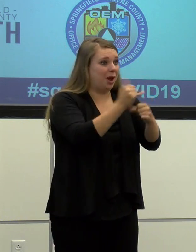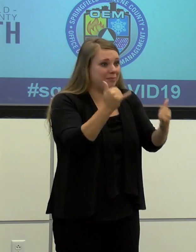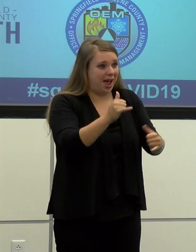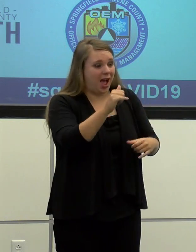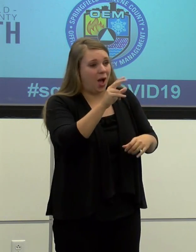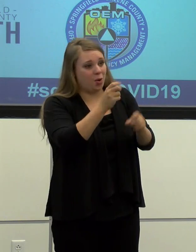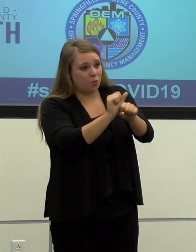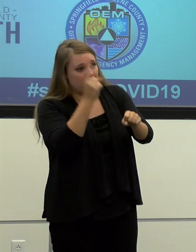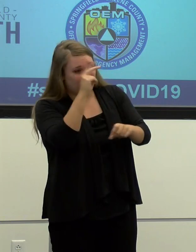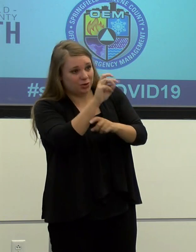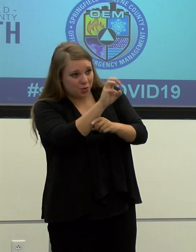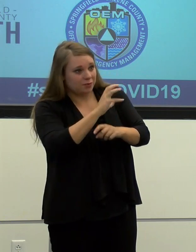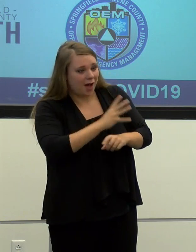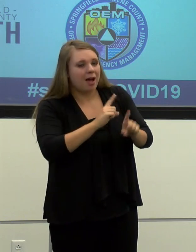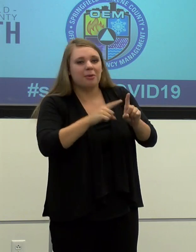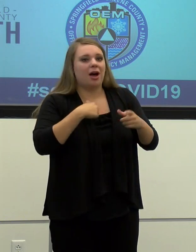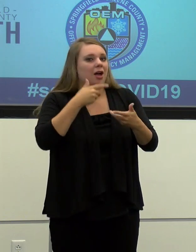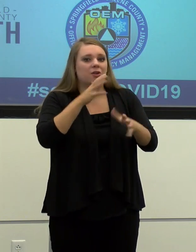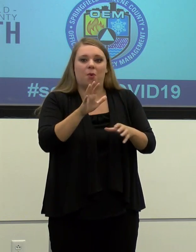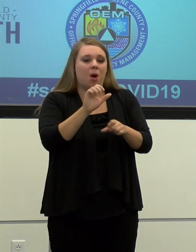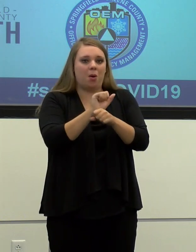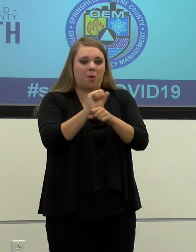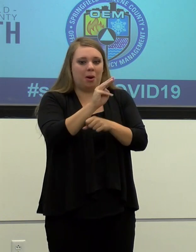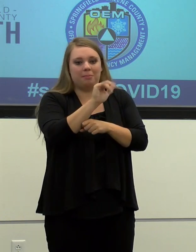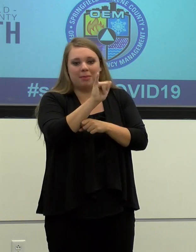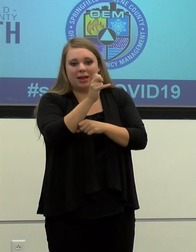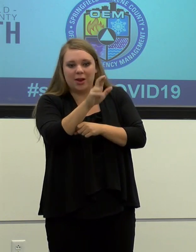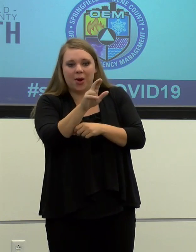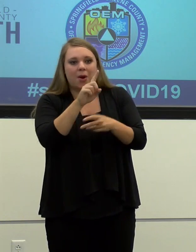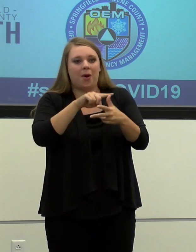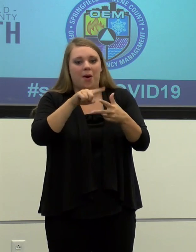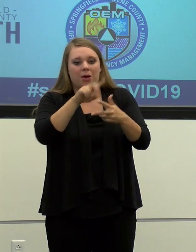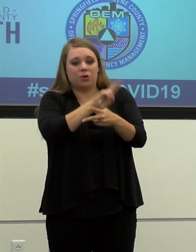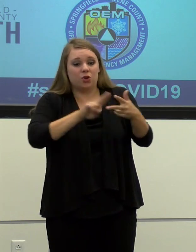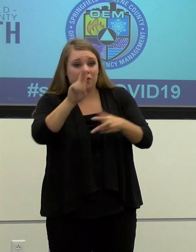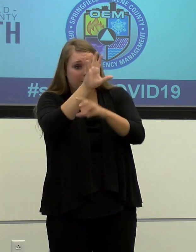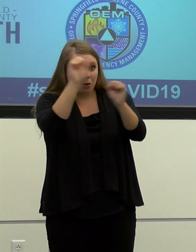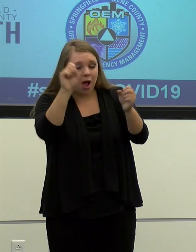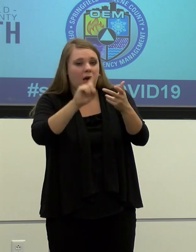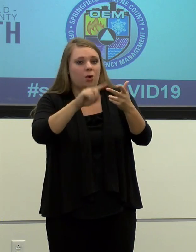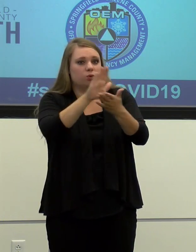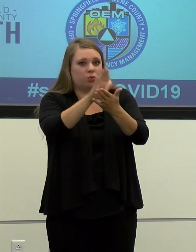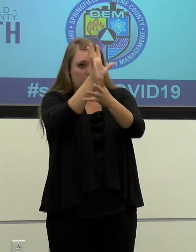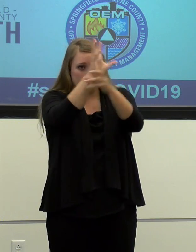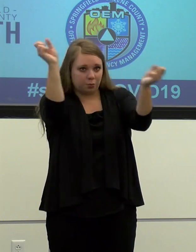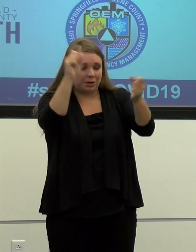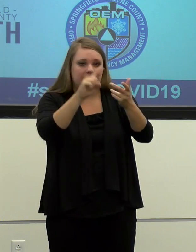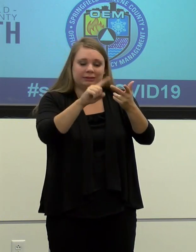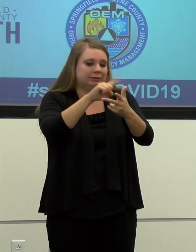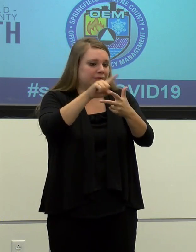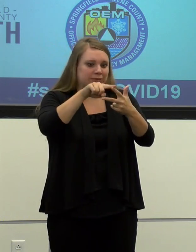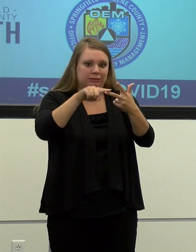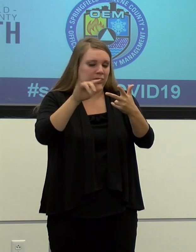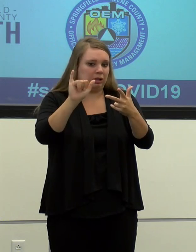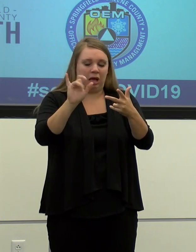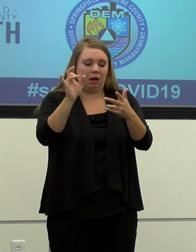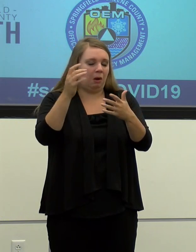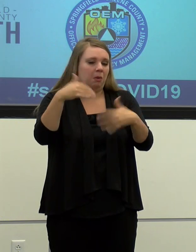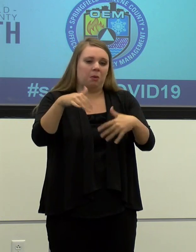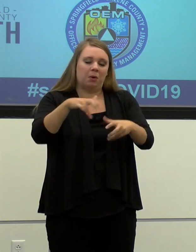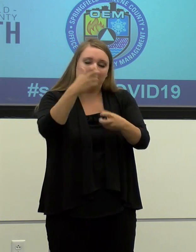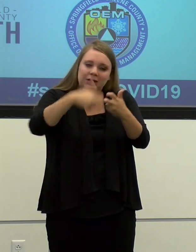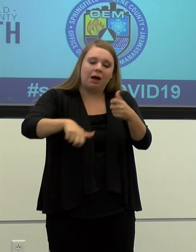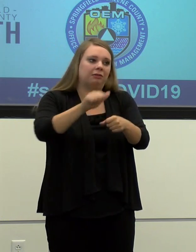I wouldn't trade with the mayor. I wouldn't trade with the university president or a school superintendent right now because these are going to be